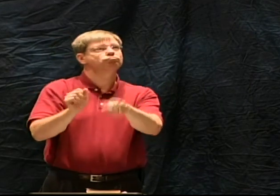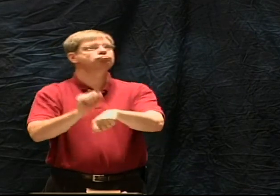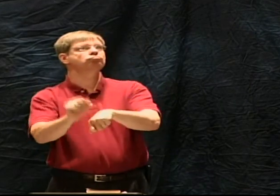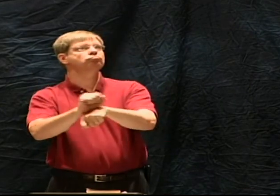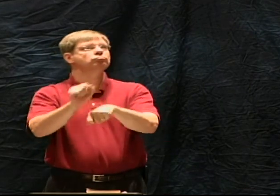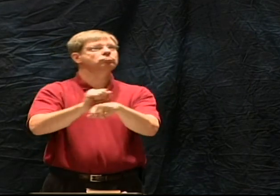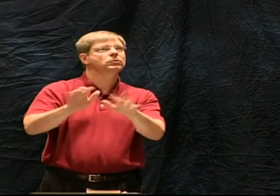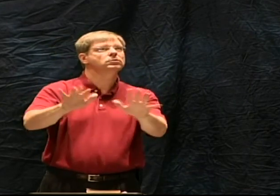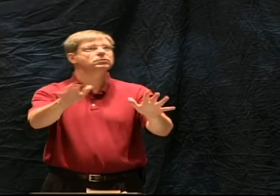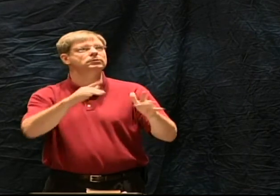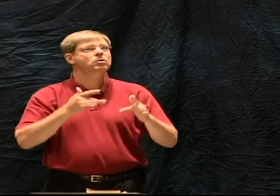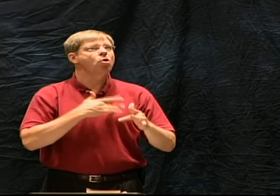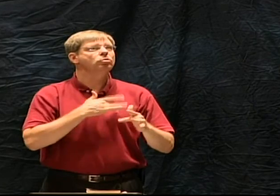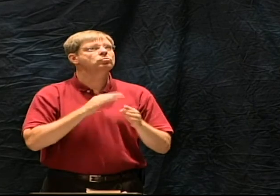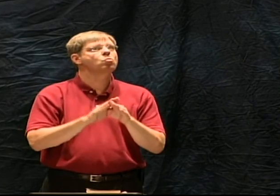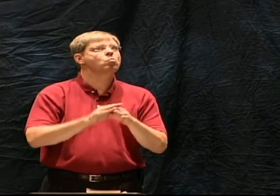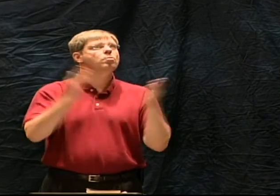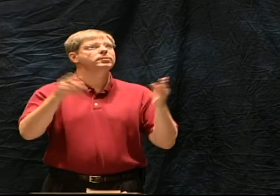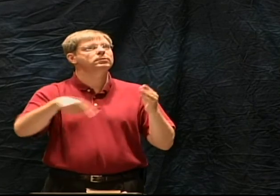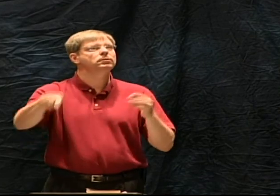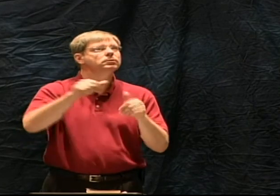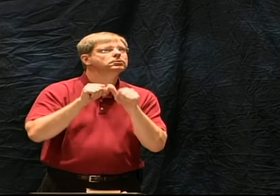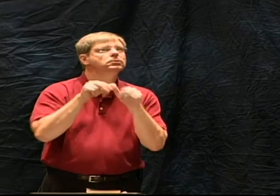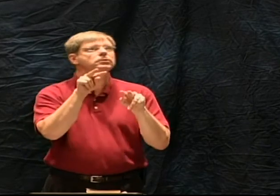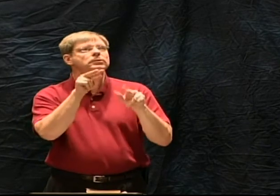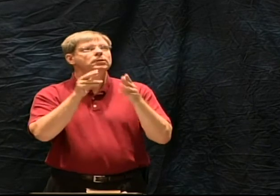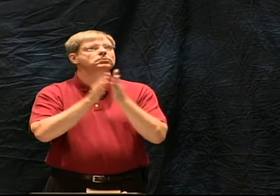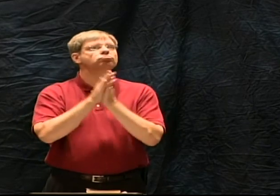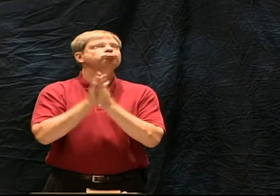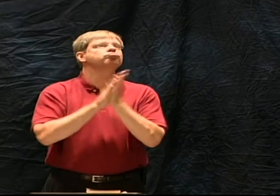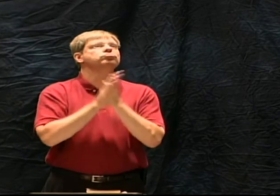Pray, Father... ...that you would work in all of our hearts...